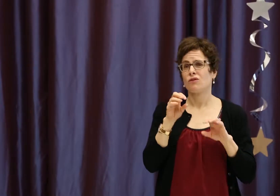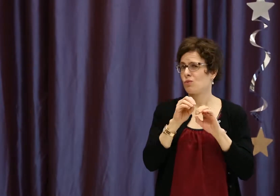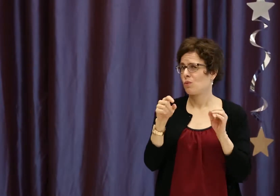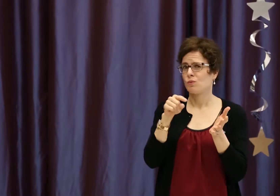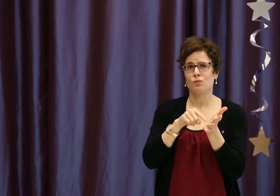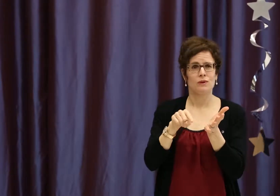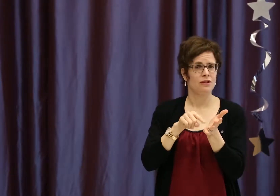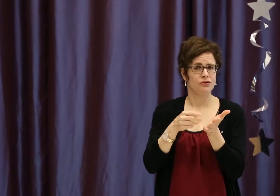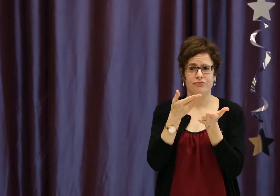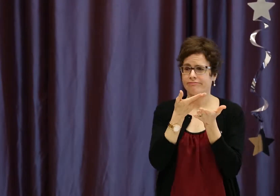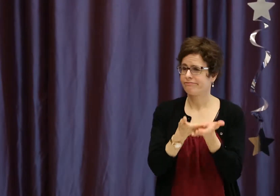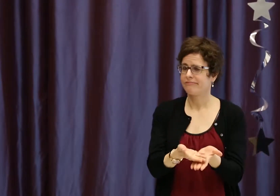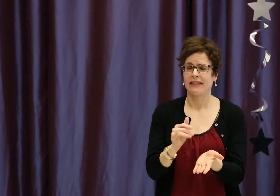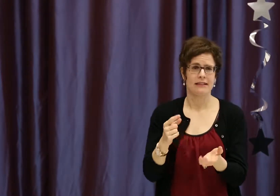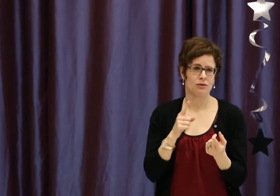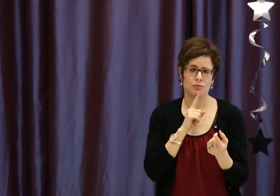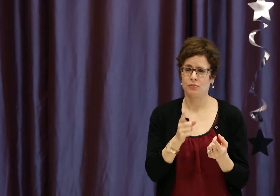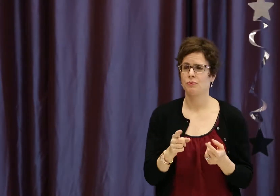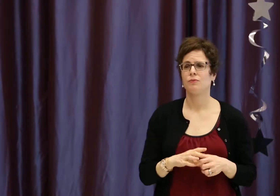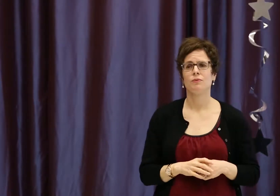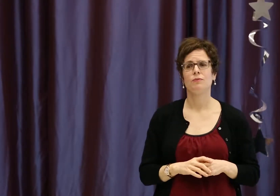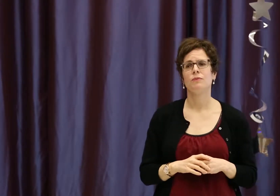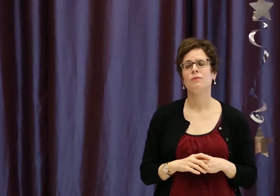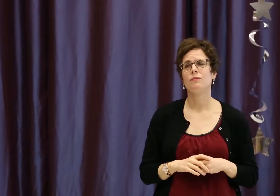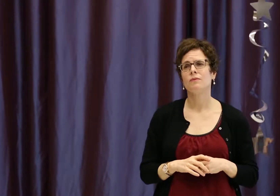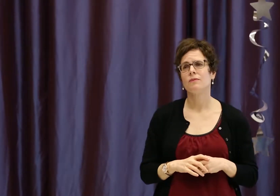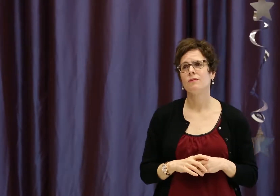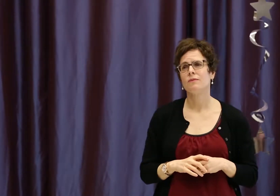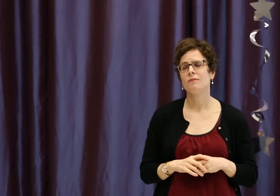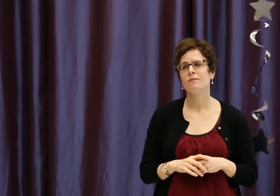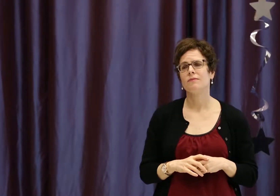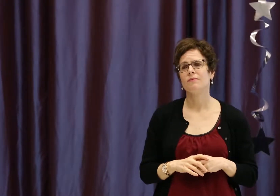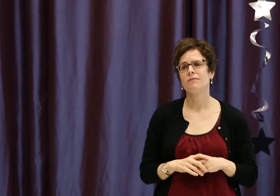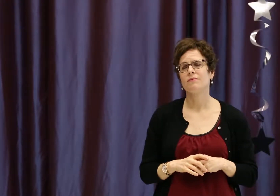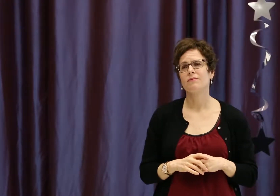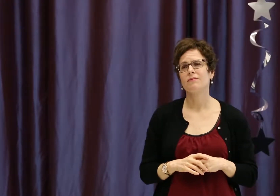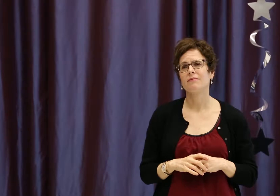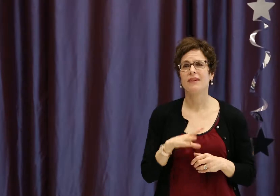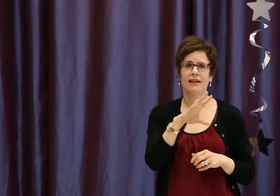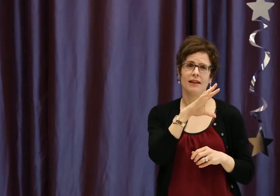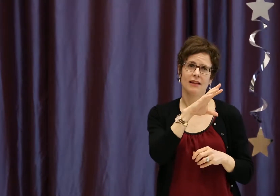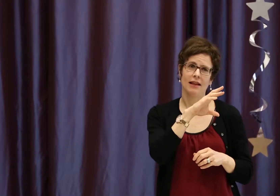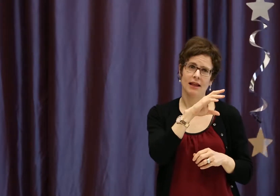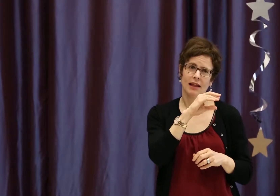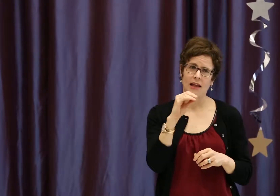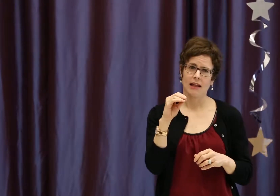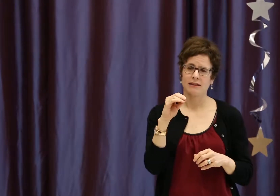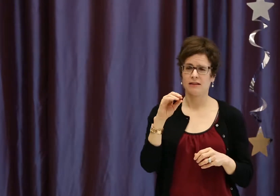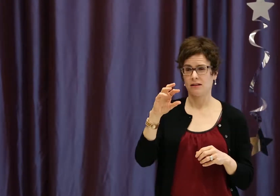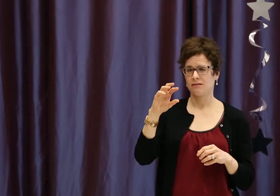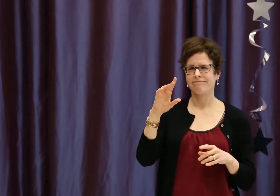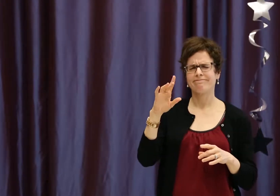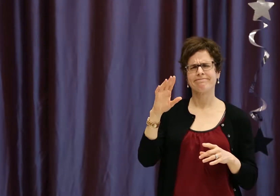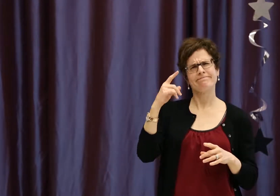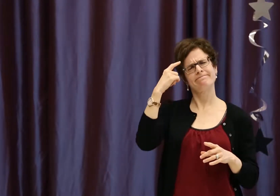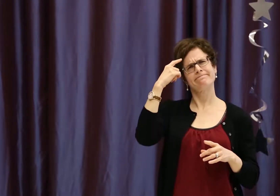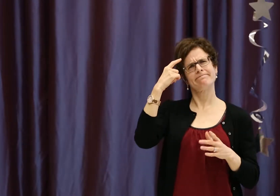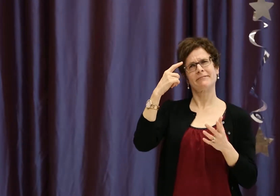that rationale before. And I'd just like to say that there is absolutely zero evidence to prove that that statement is